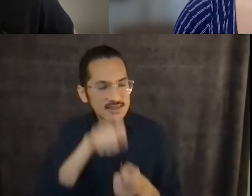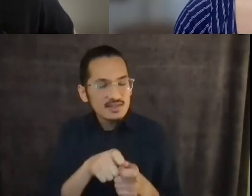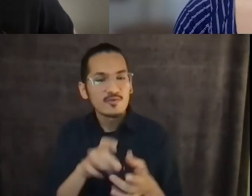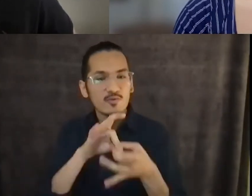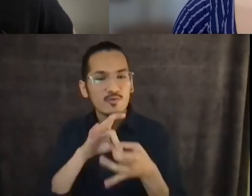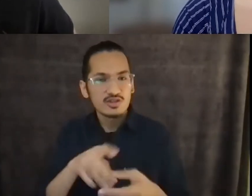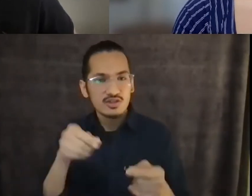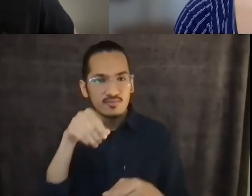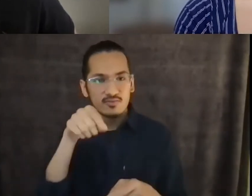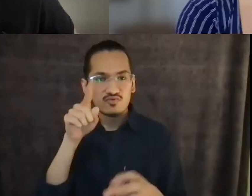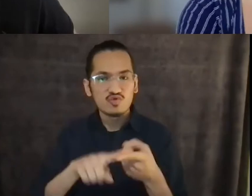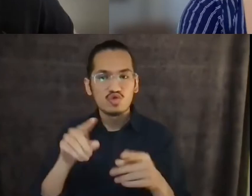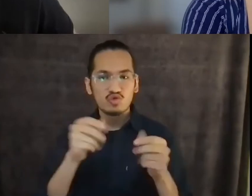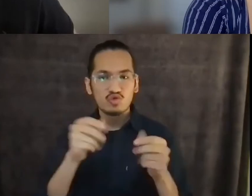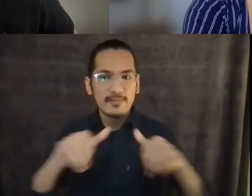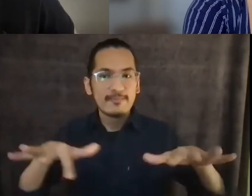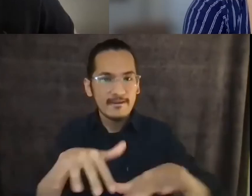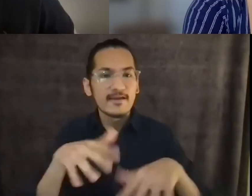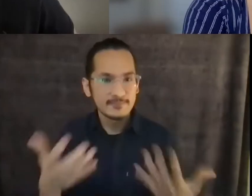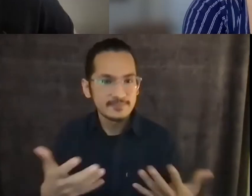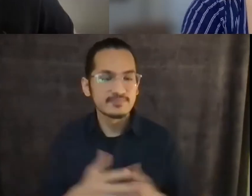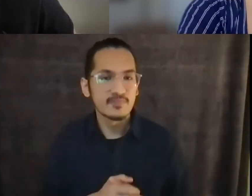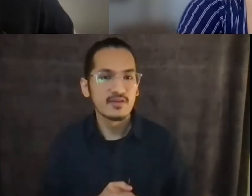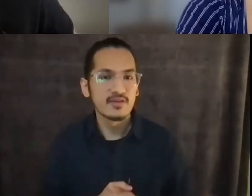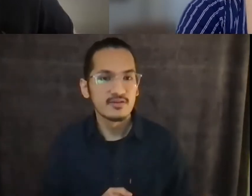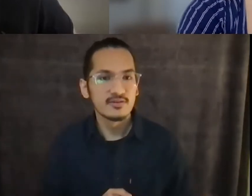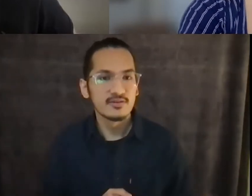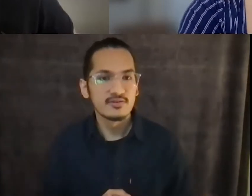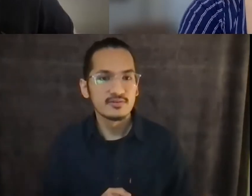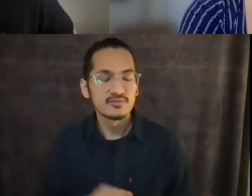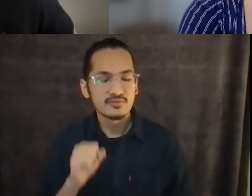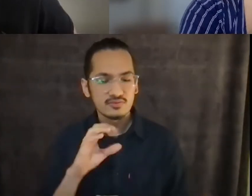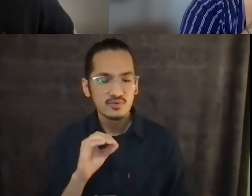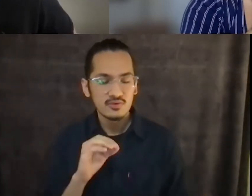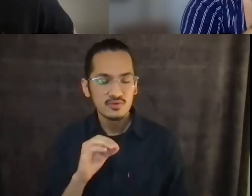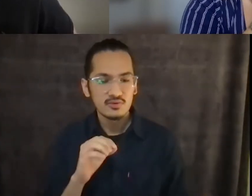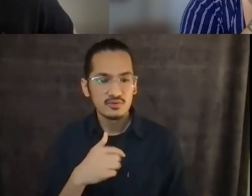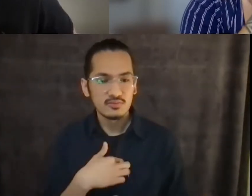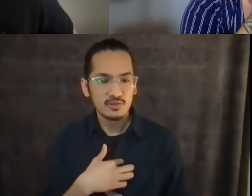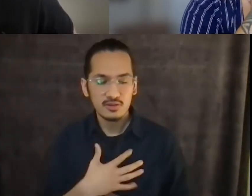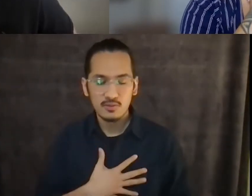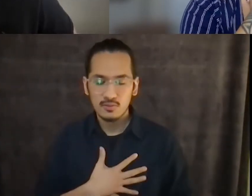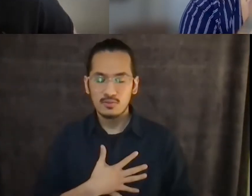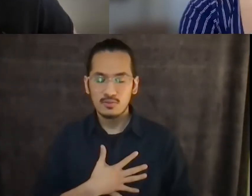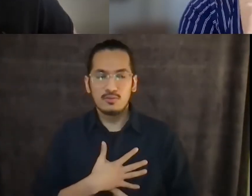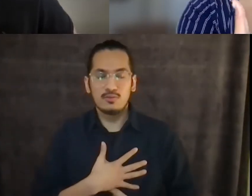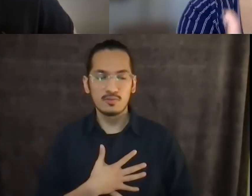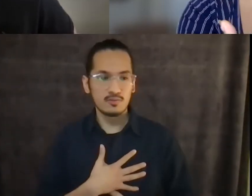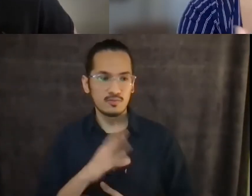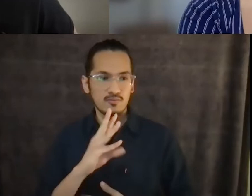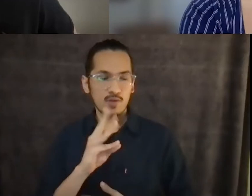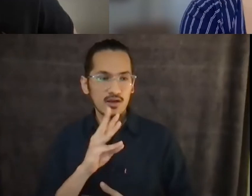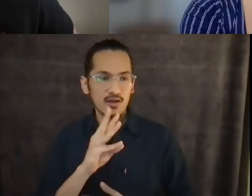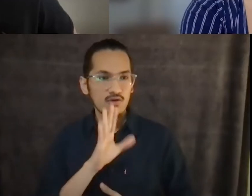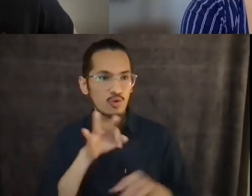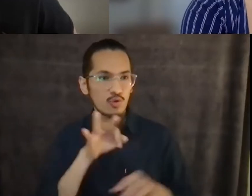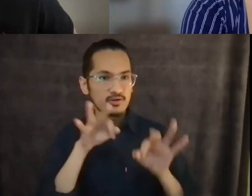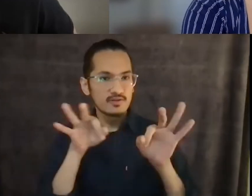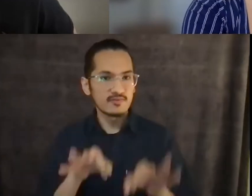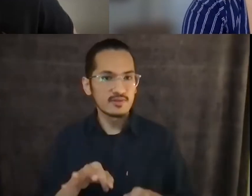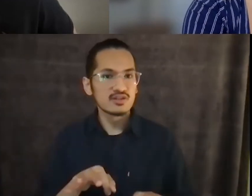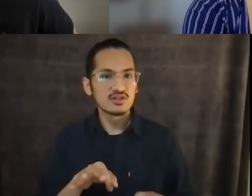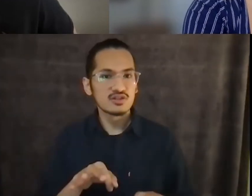Kanaka Maoli. And so I was moved by the definition that you gave of Noe Noe Silva's,